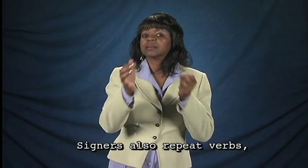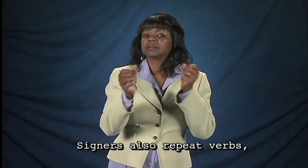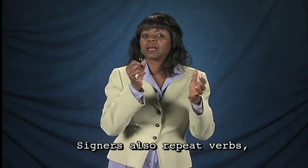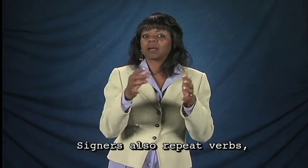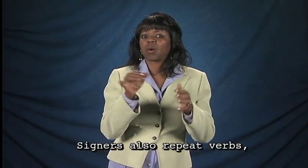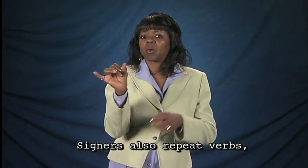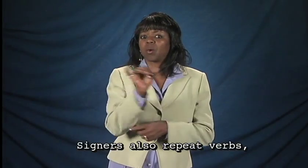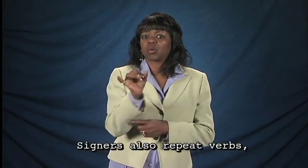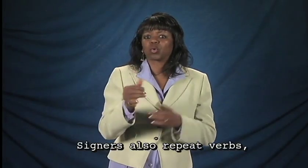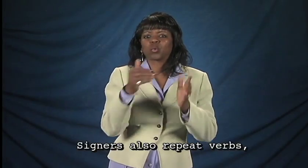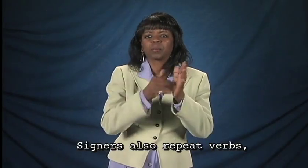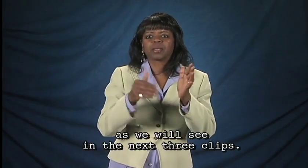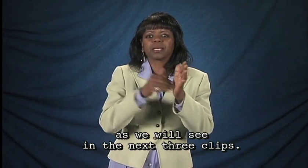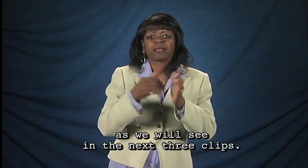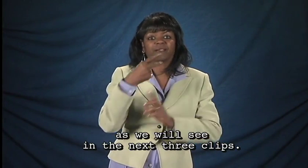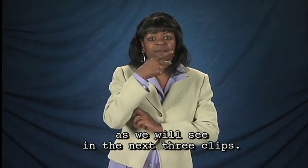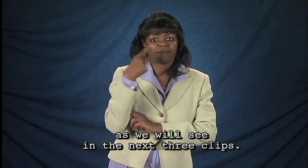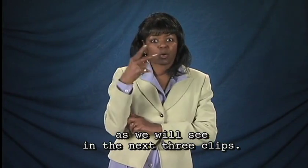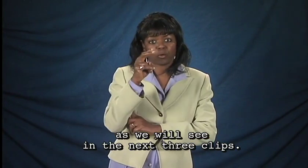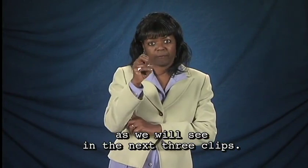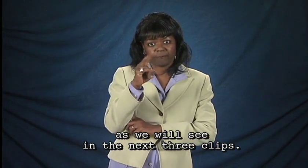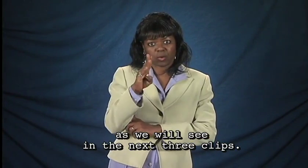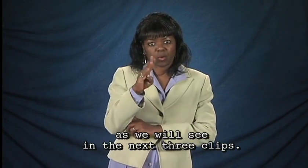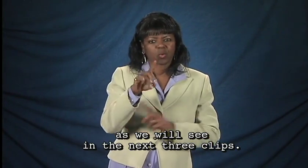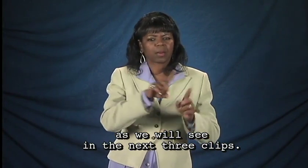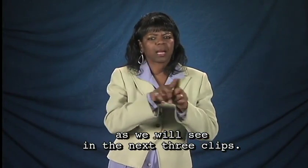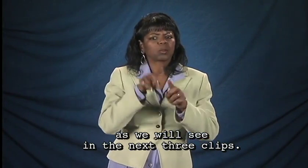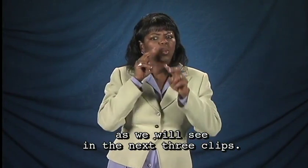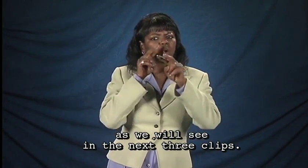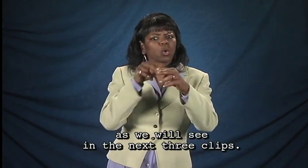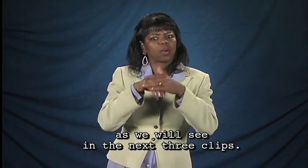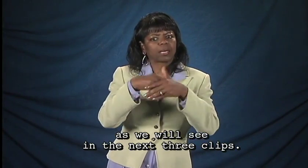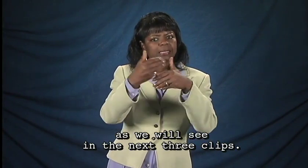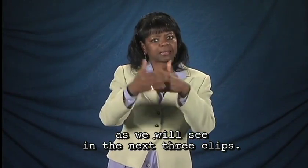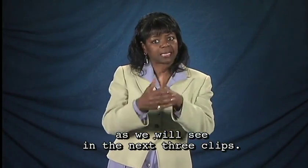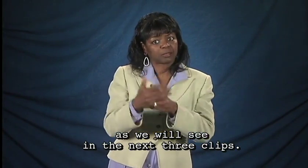Signers also repeat verbs, as we will see in the next three clips.